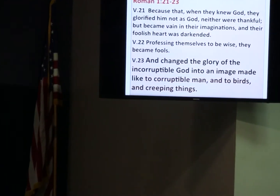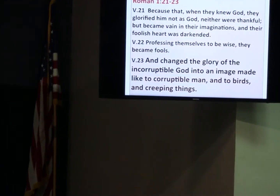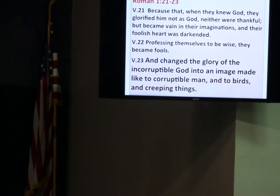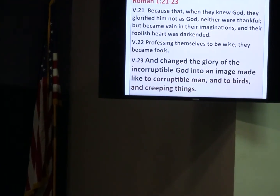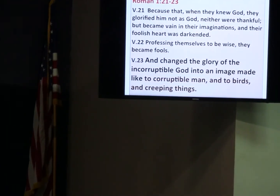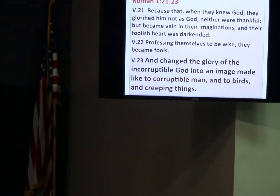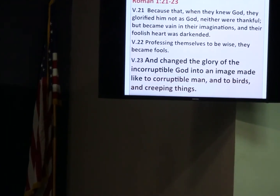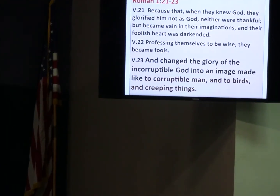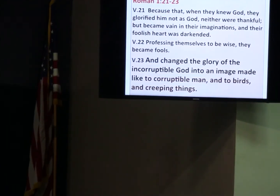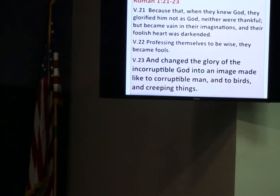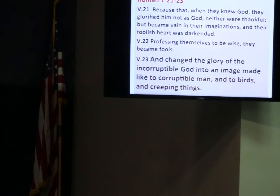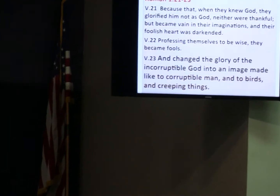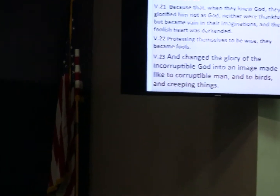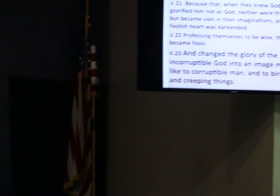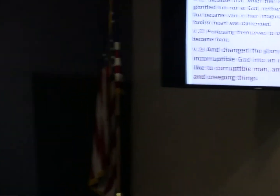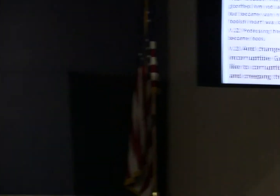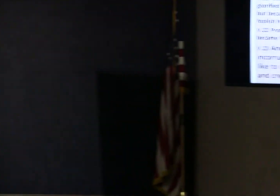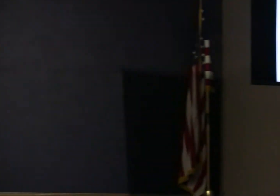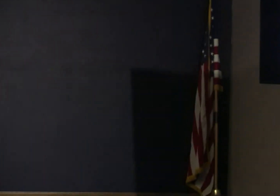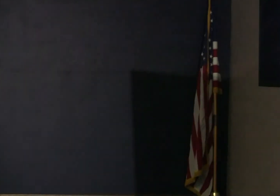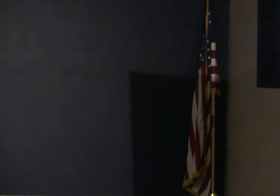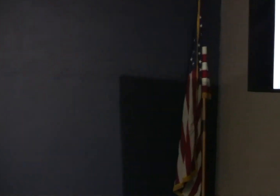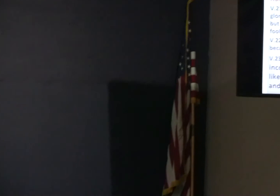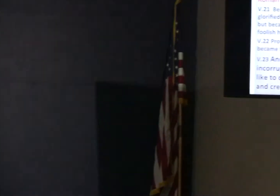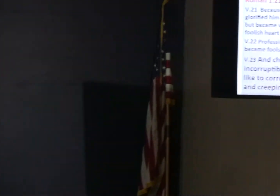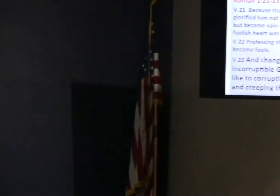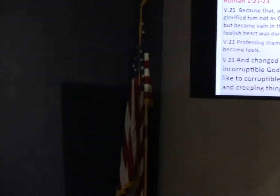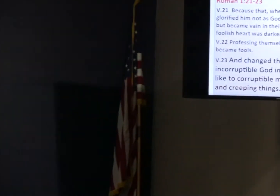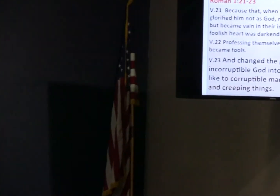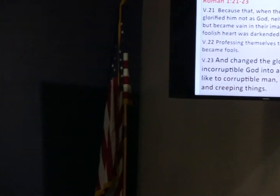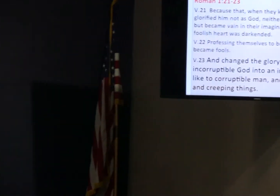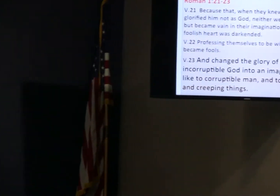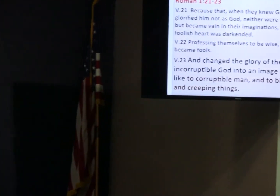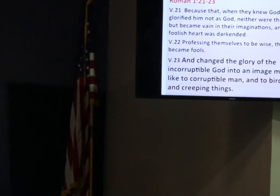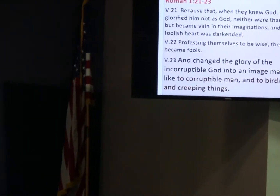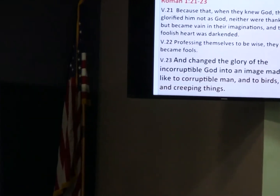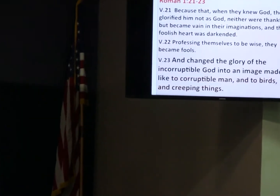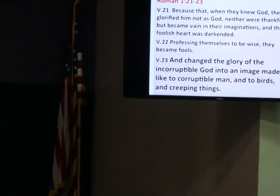so now you can you can read the scripture here